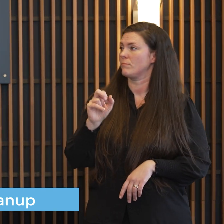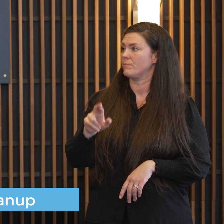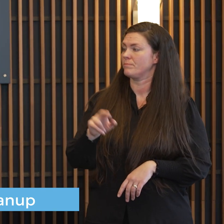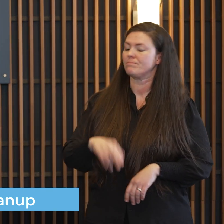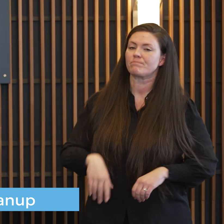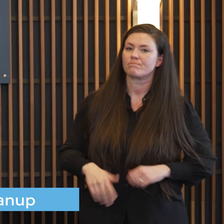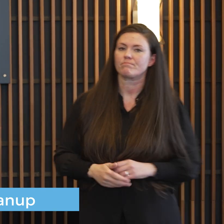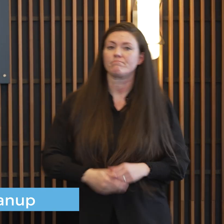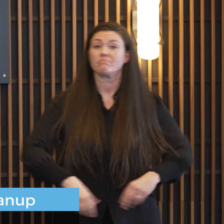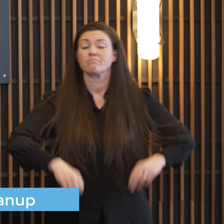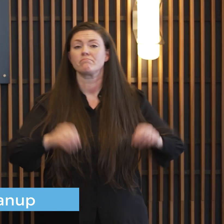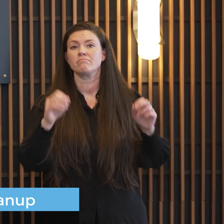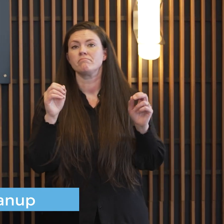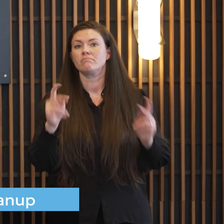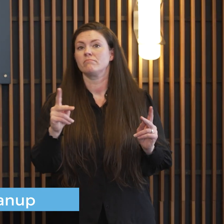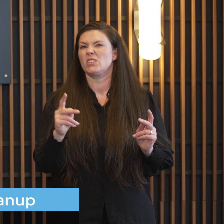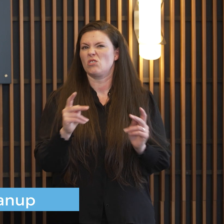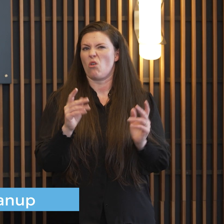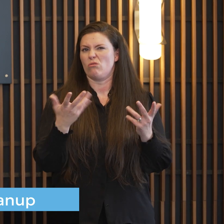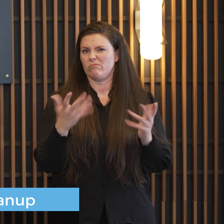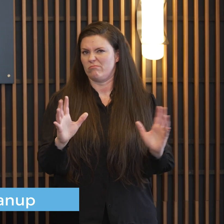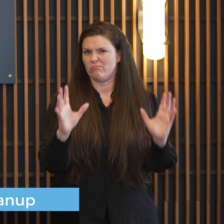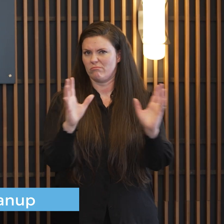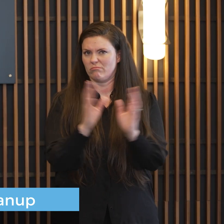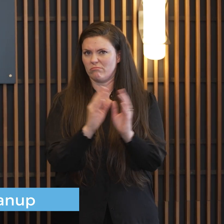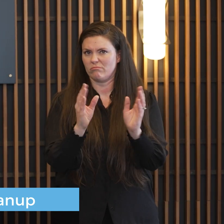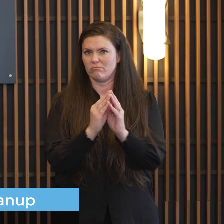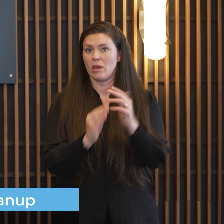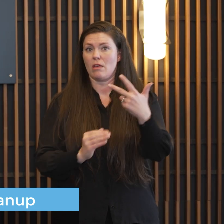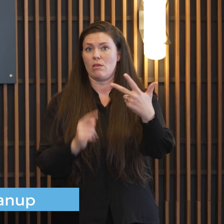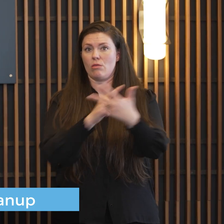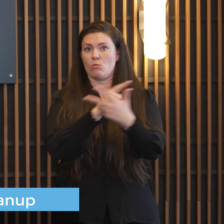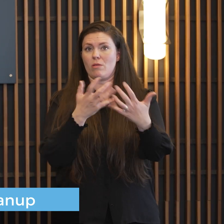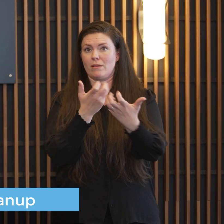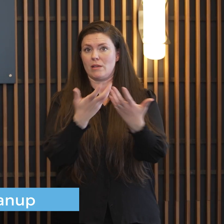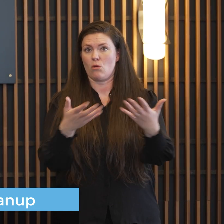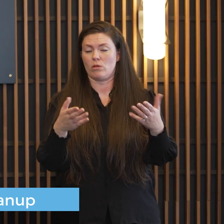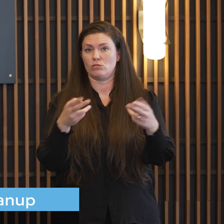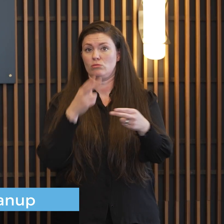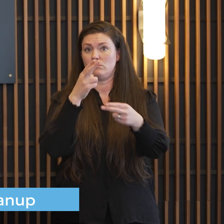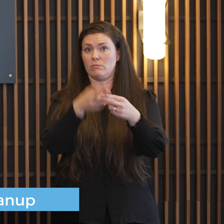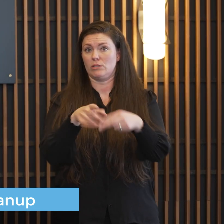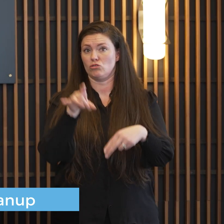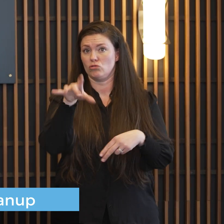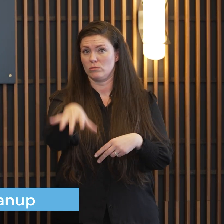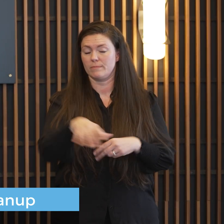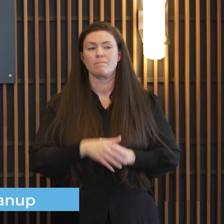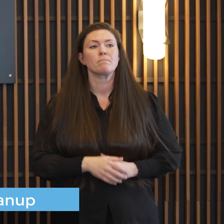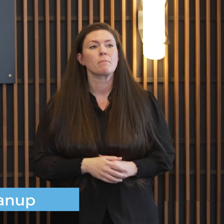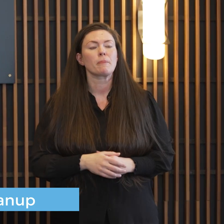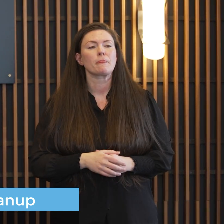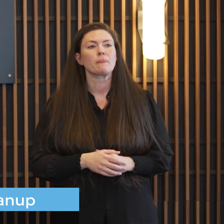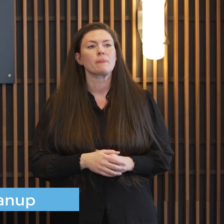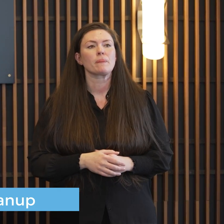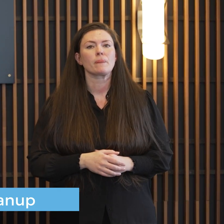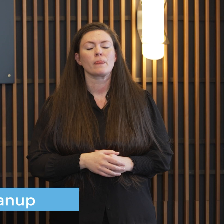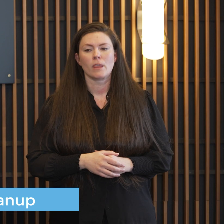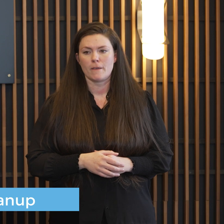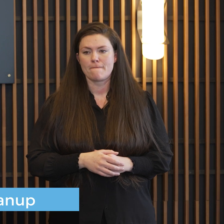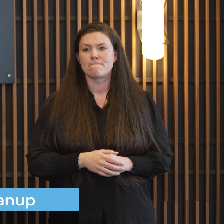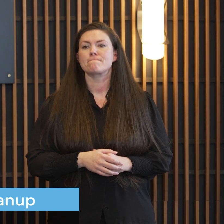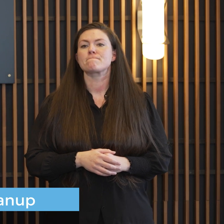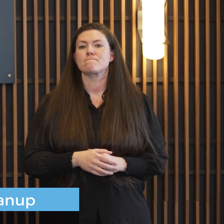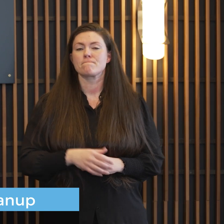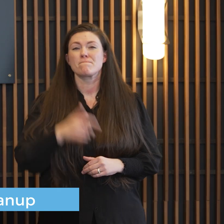all right i'll just to wrap up really i think three things i want to close with one is um we had